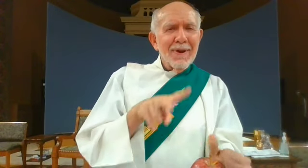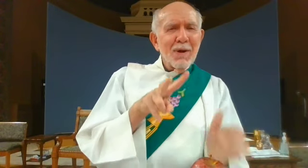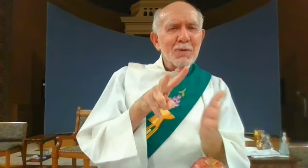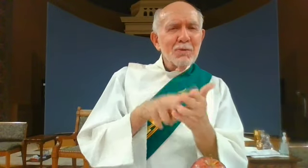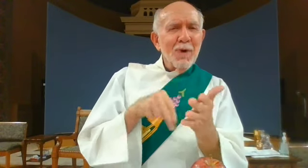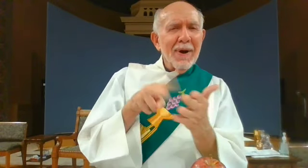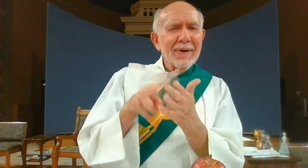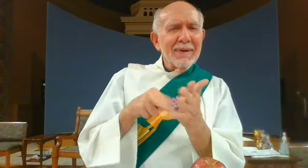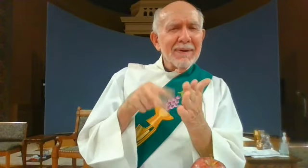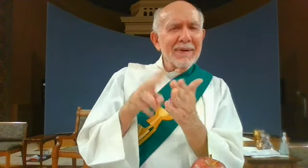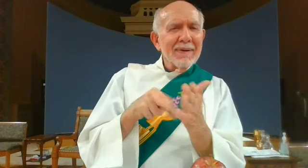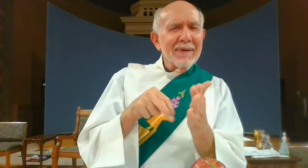the readings